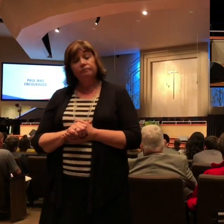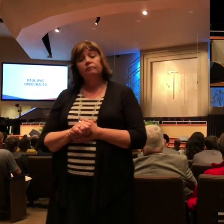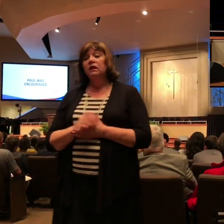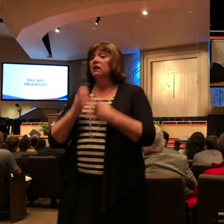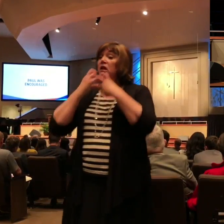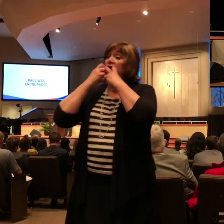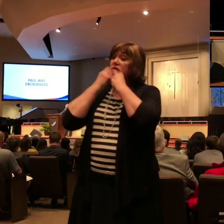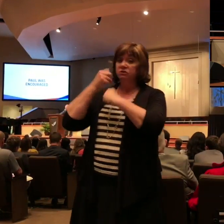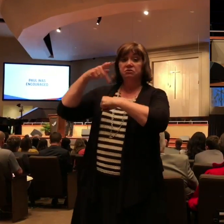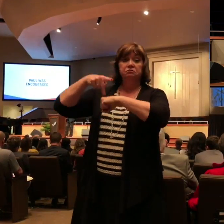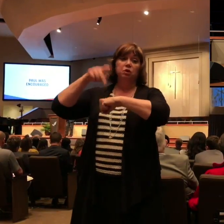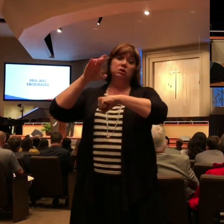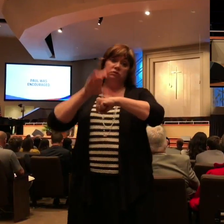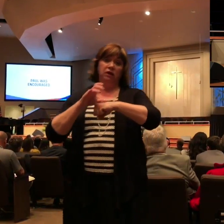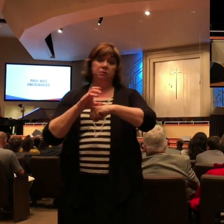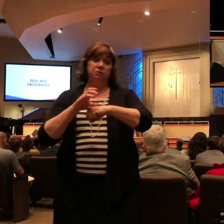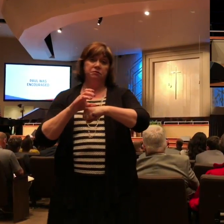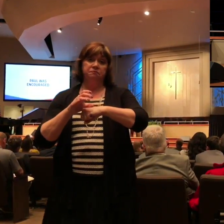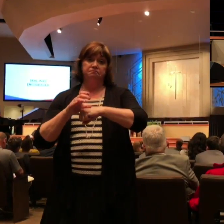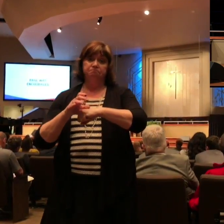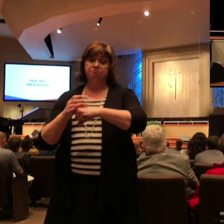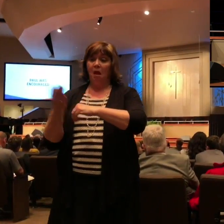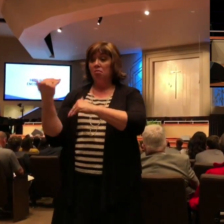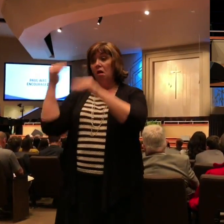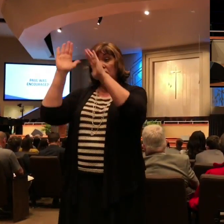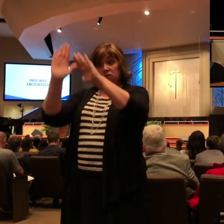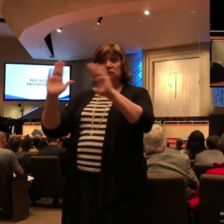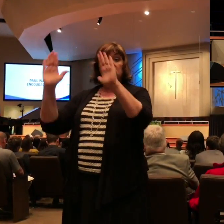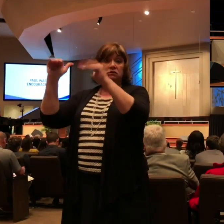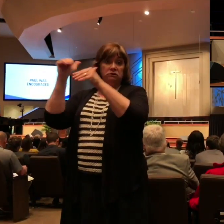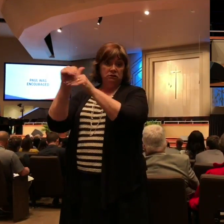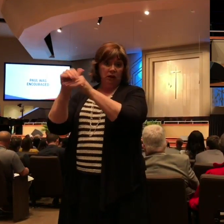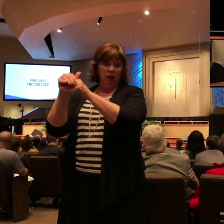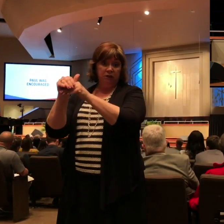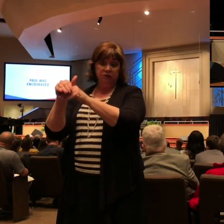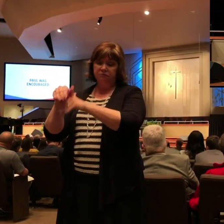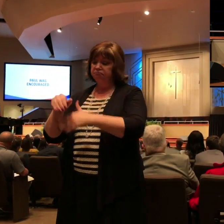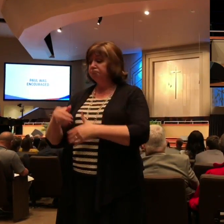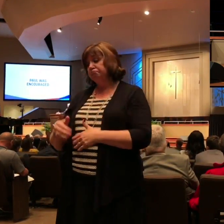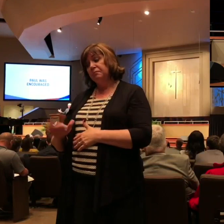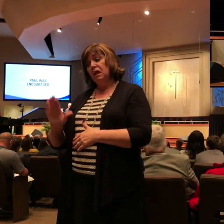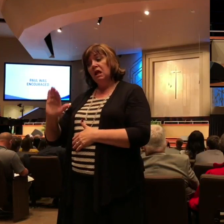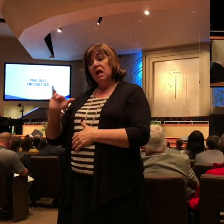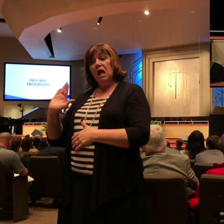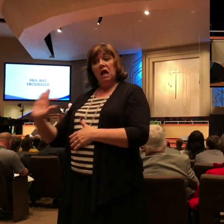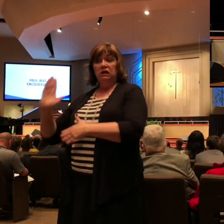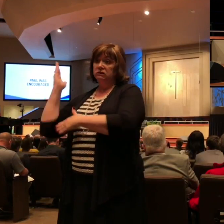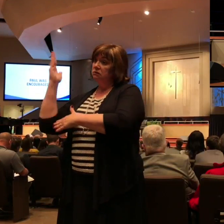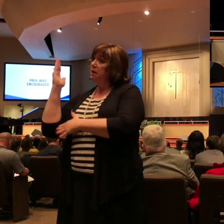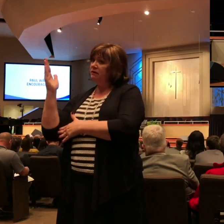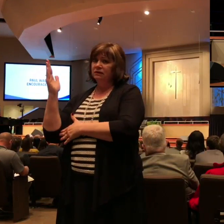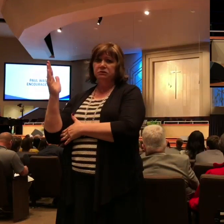night as he shared his heart about going forward. And church family, can we all tonight decide